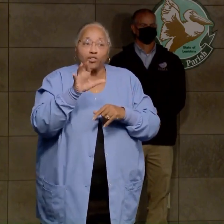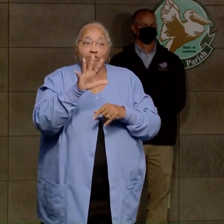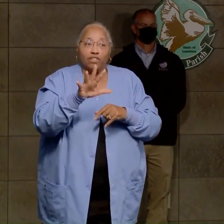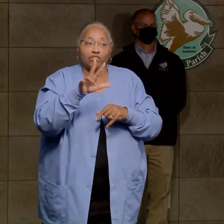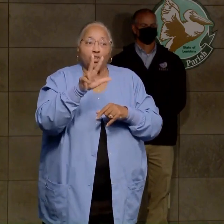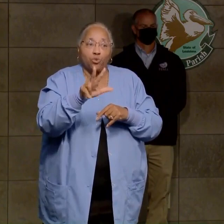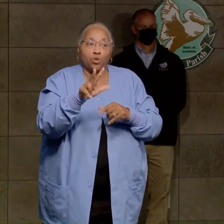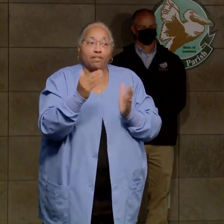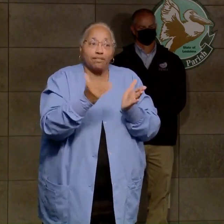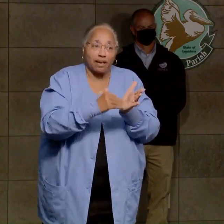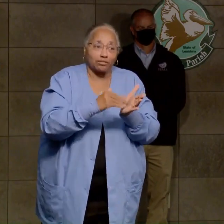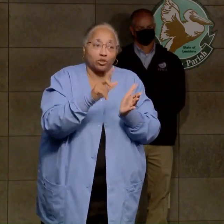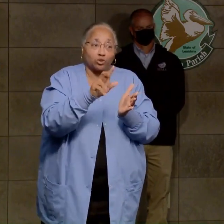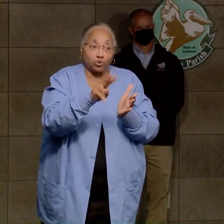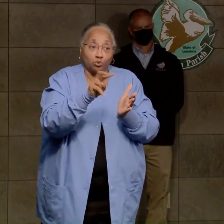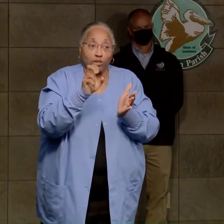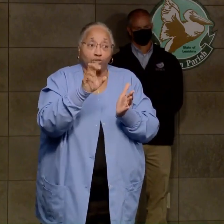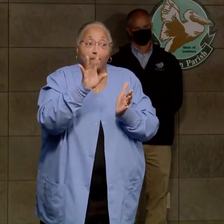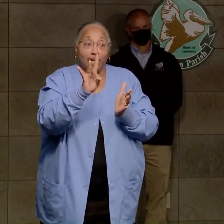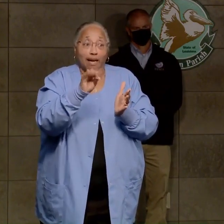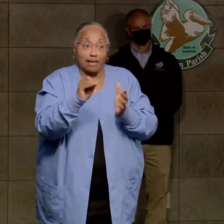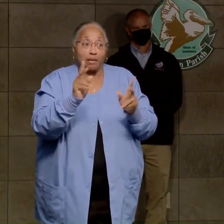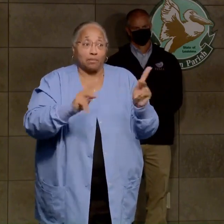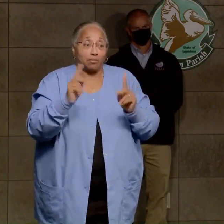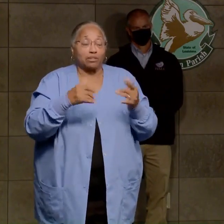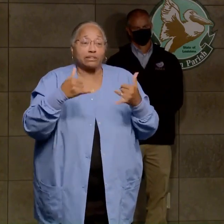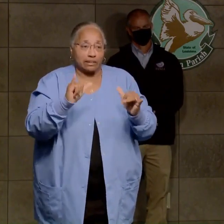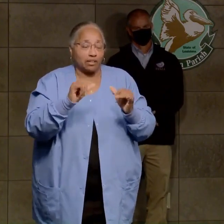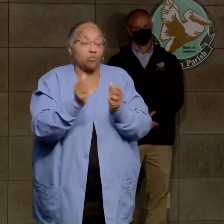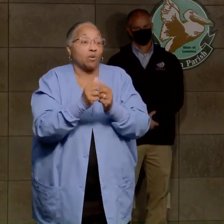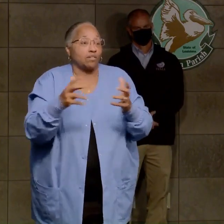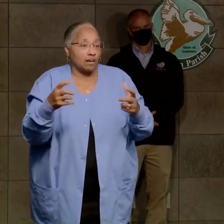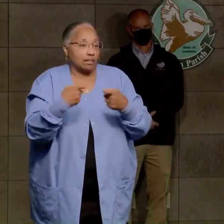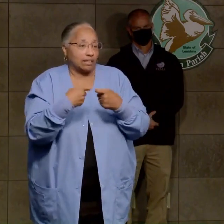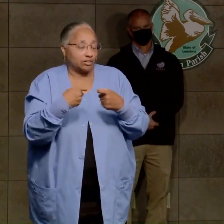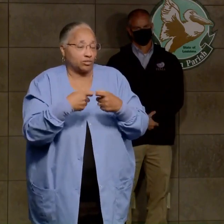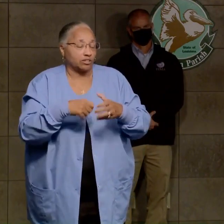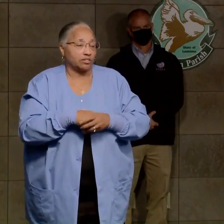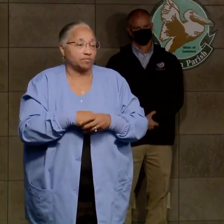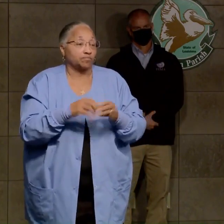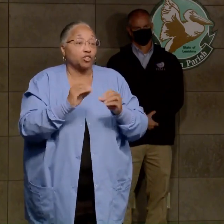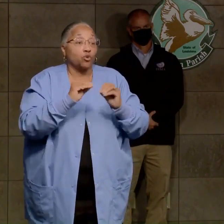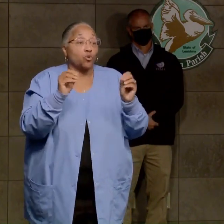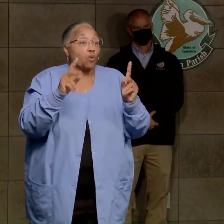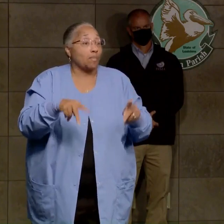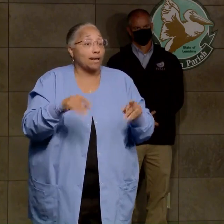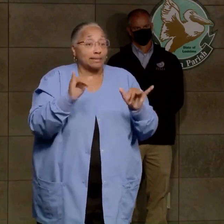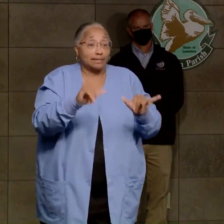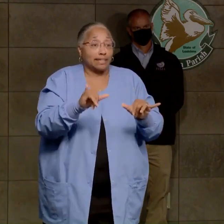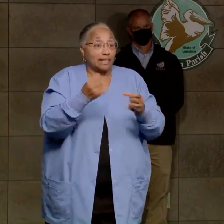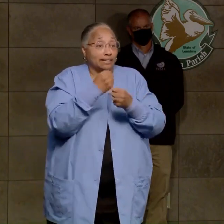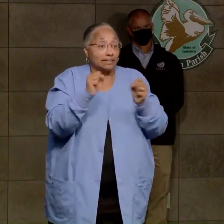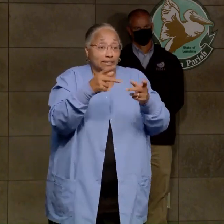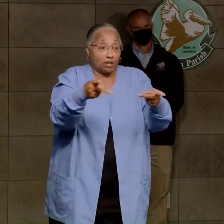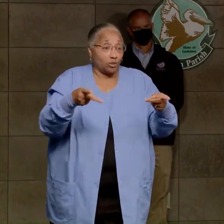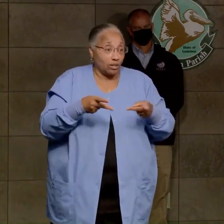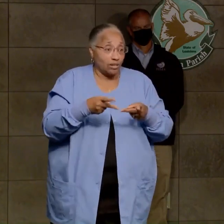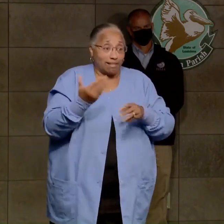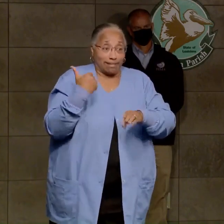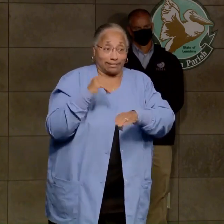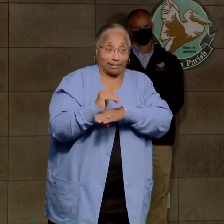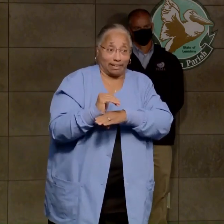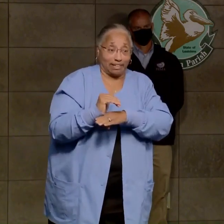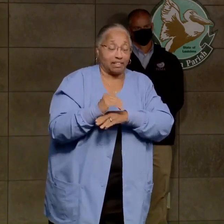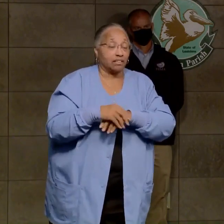people. Shelters, we did stand up a shelter last night. No one stayed at the shelter last night, so everybody was able